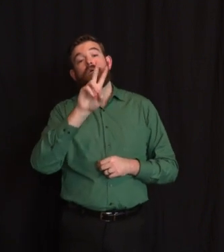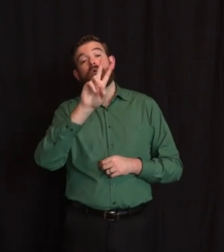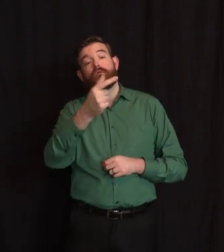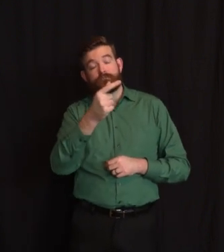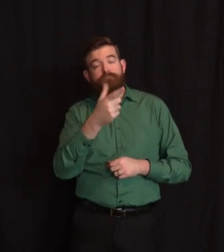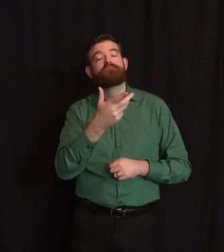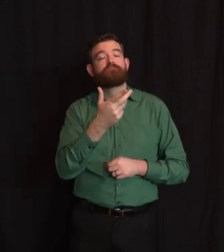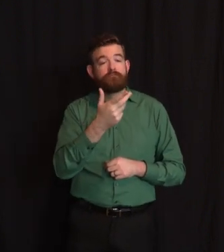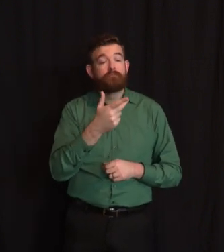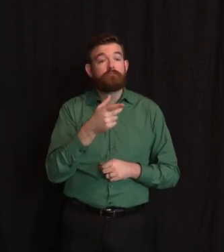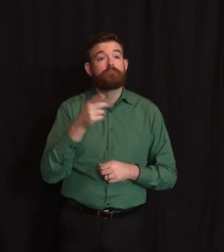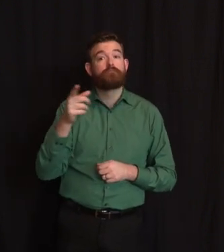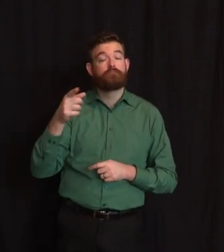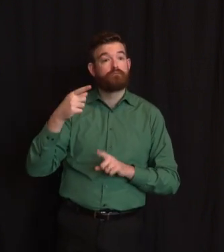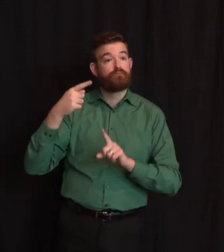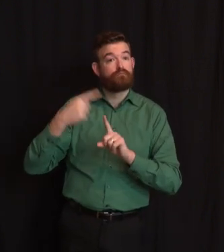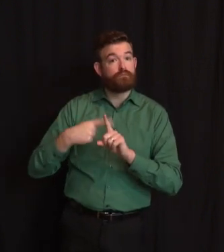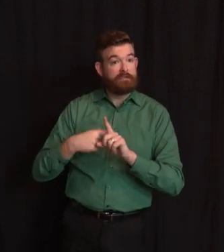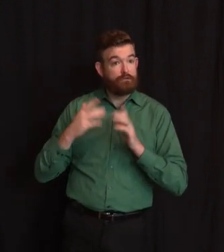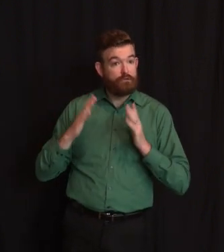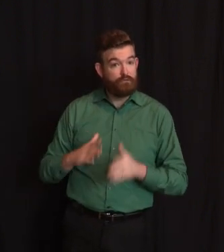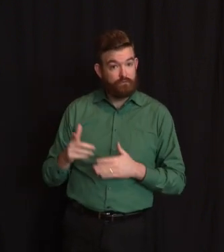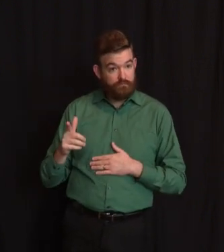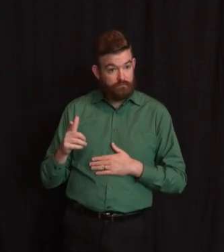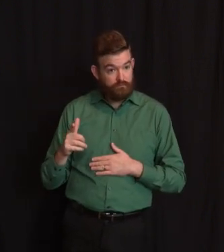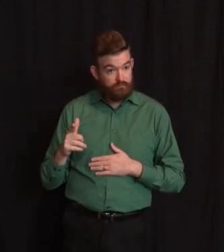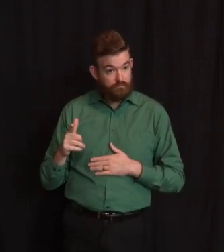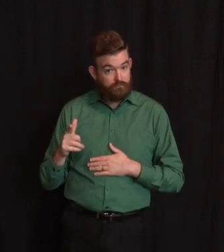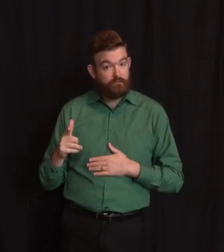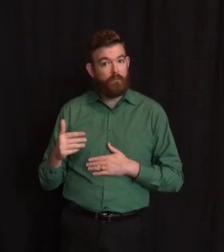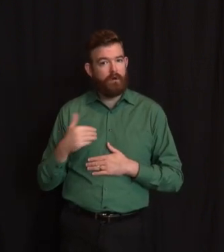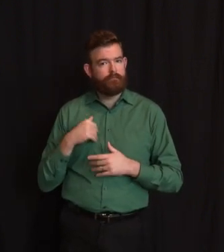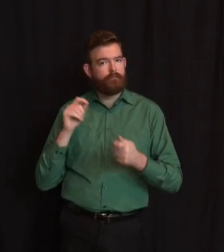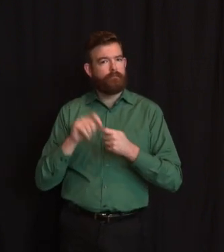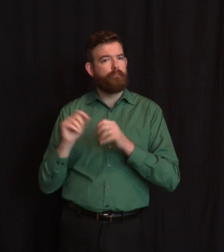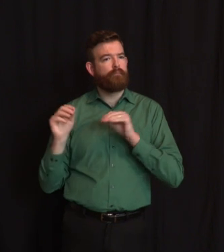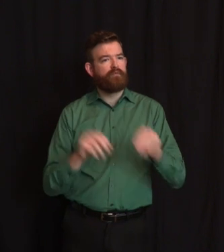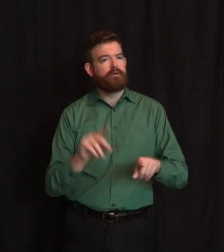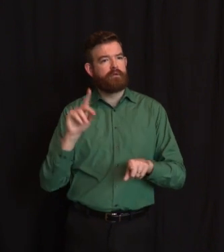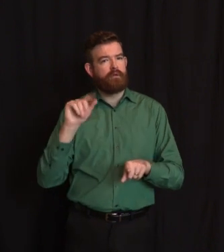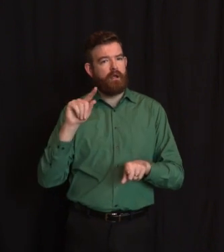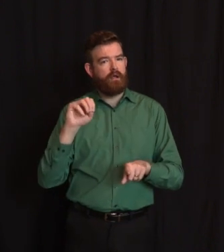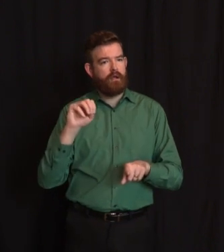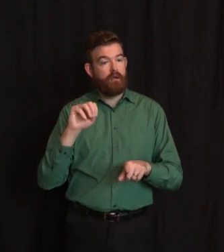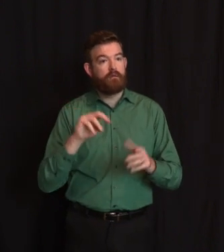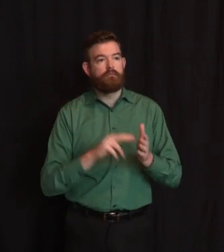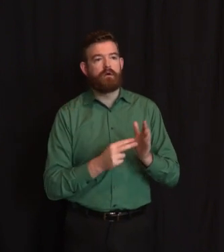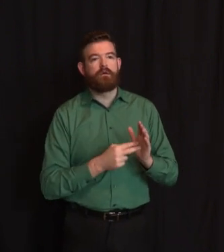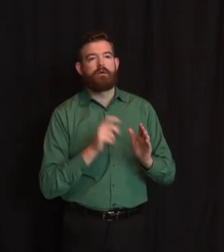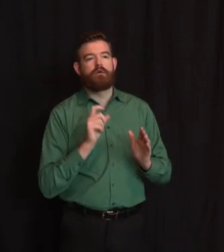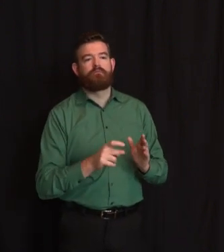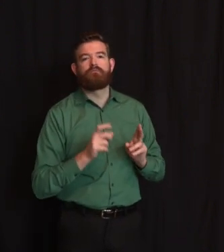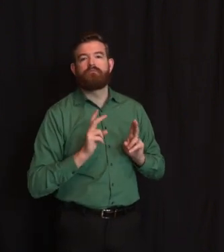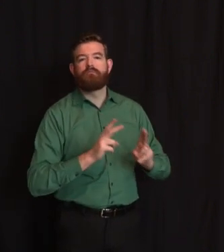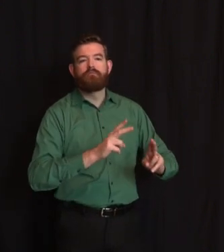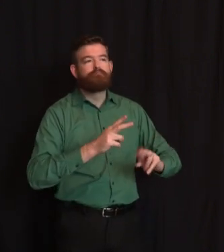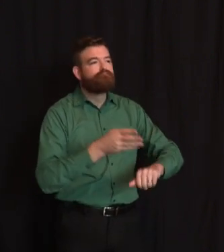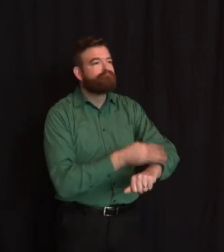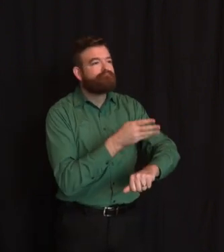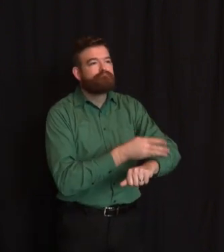vacate their current residence and have to move somewhere else have have a place to go. But the construction should be limited to those specific units. And